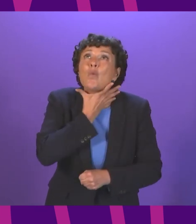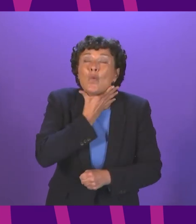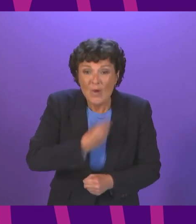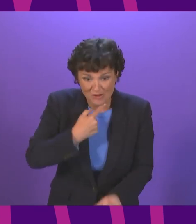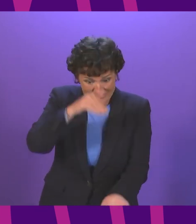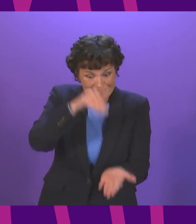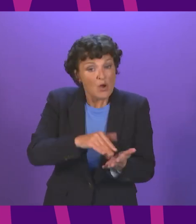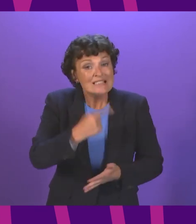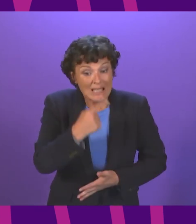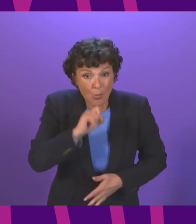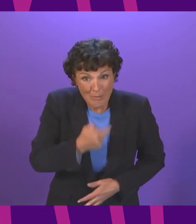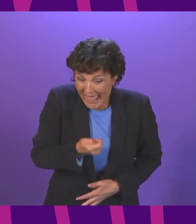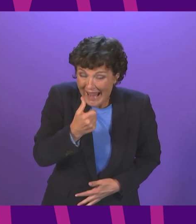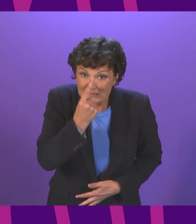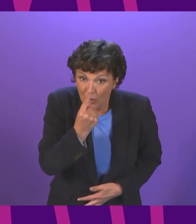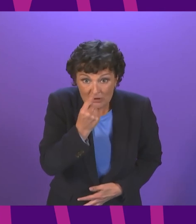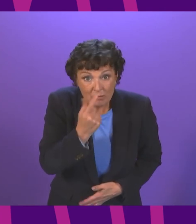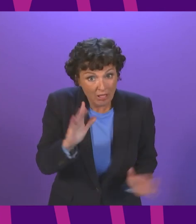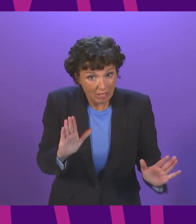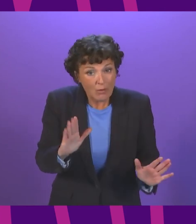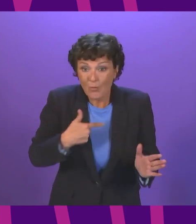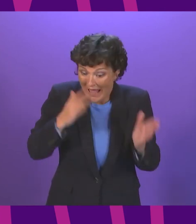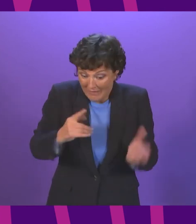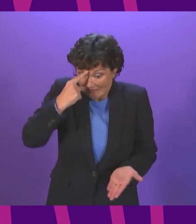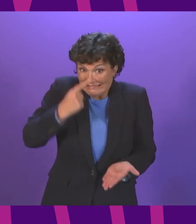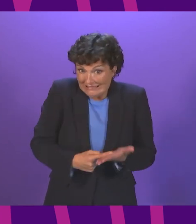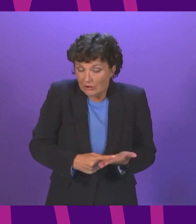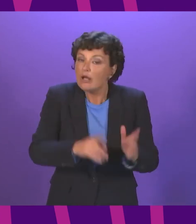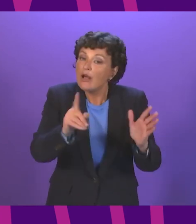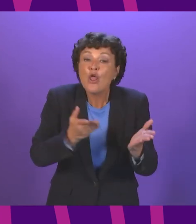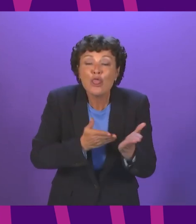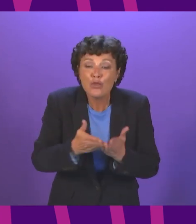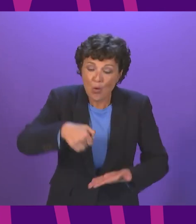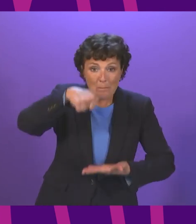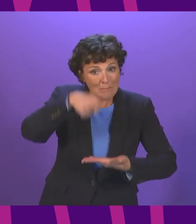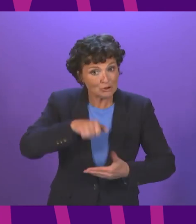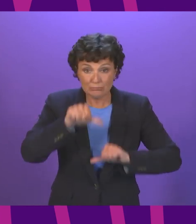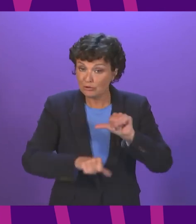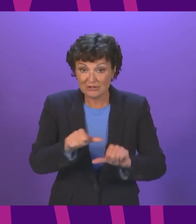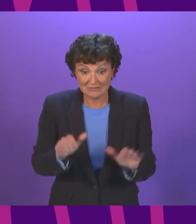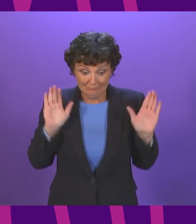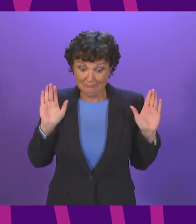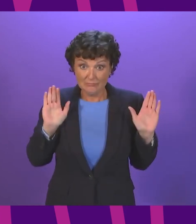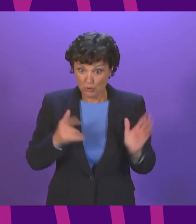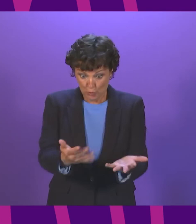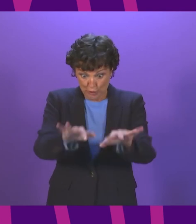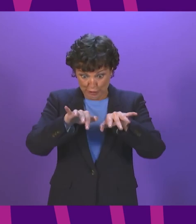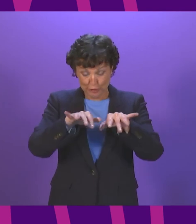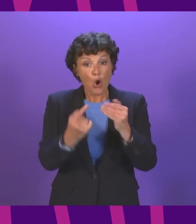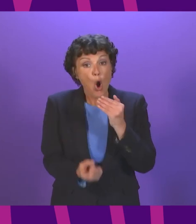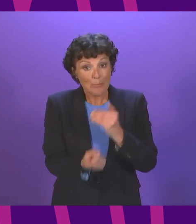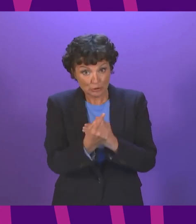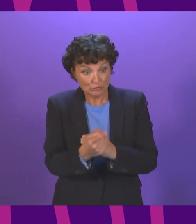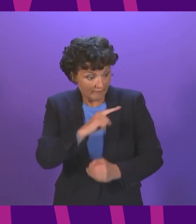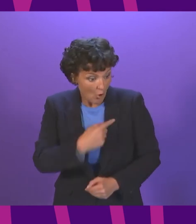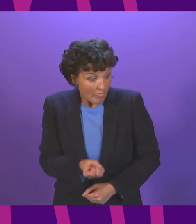possible opportunity is one of these decisions we have to take in a budget process so the opportunity is there for the